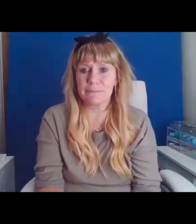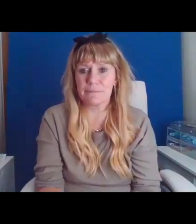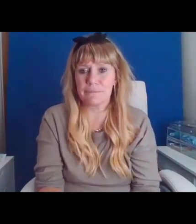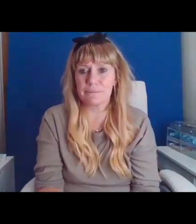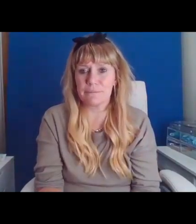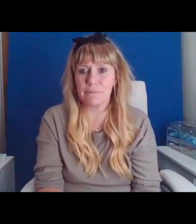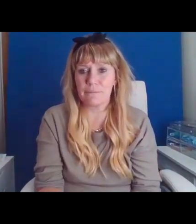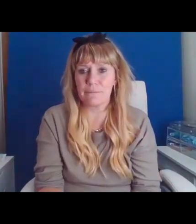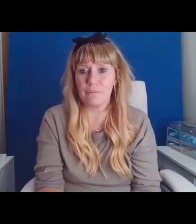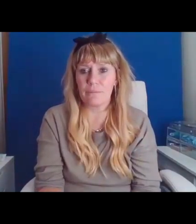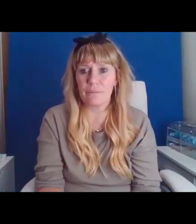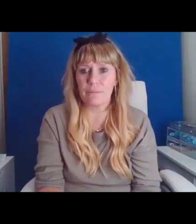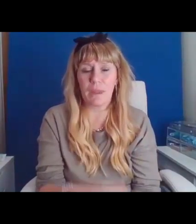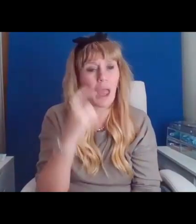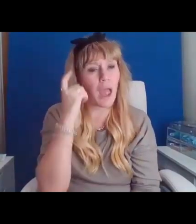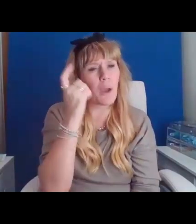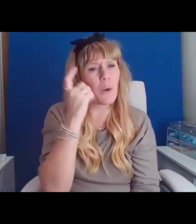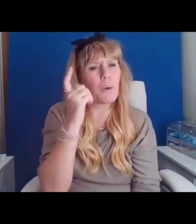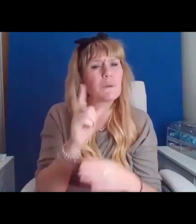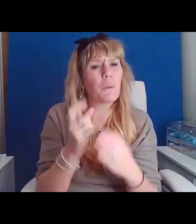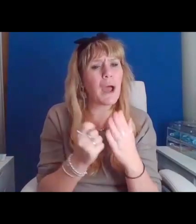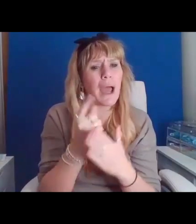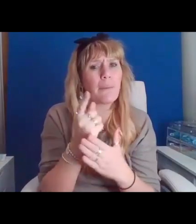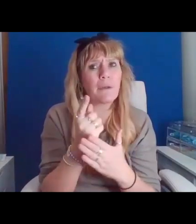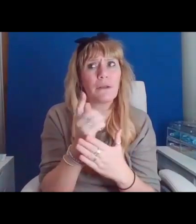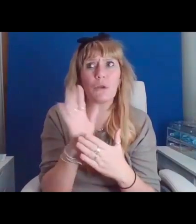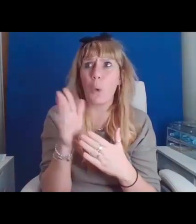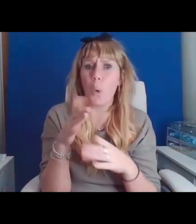I wonder what happened to all the blood.